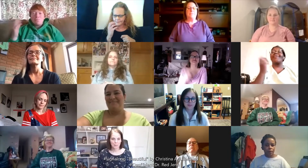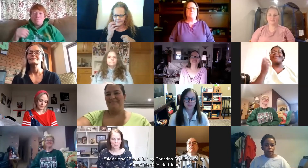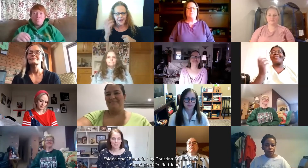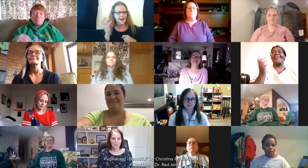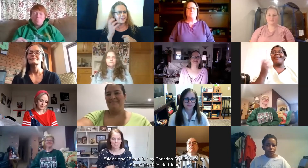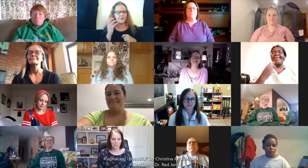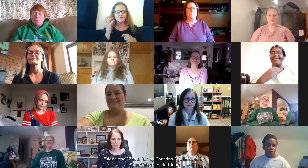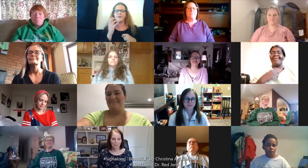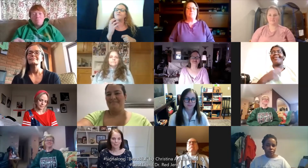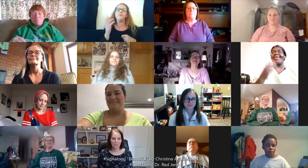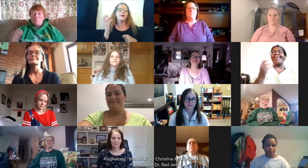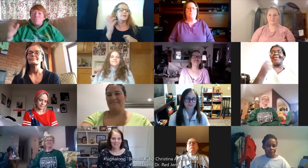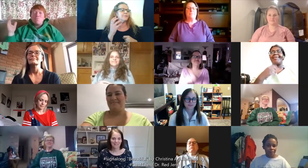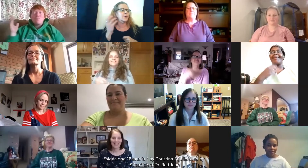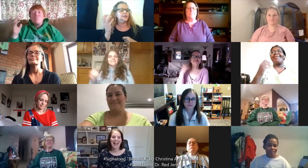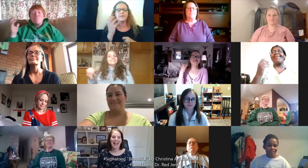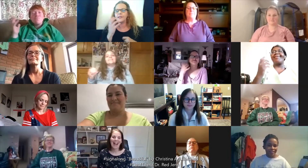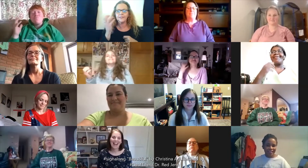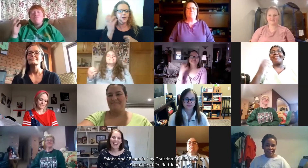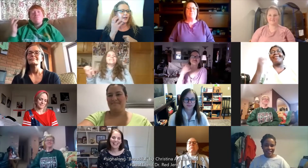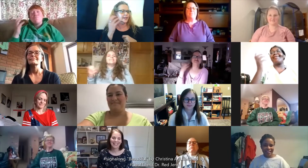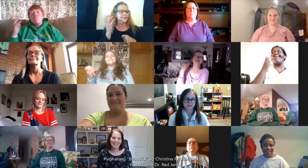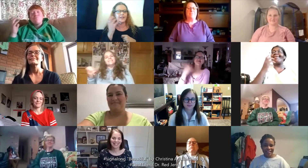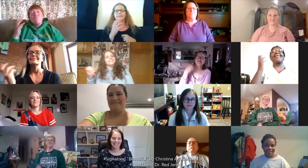Yeah, can riff. Come on, girls and boys. Let's go, ladies and gents.